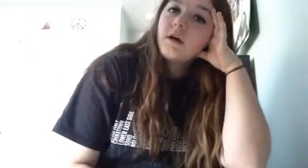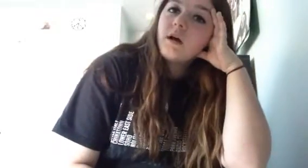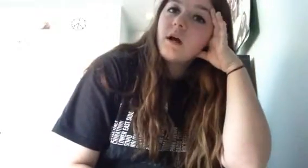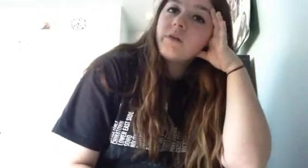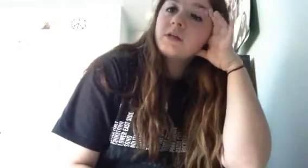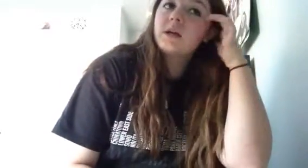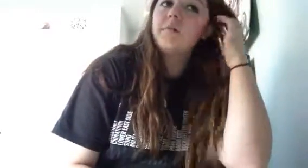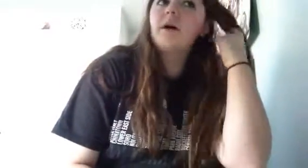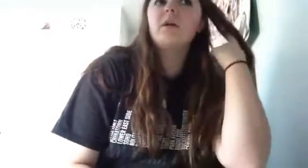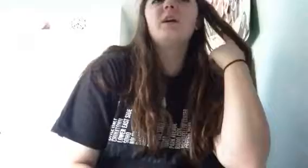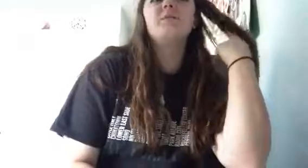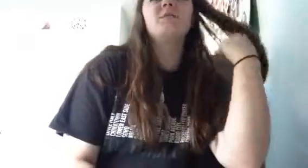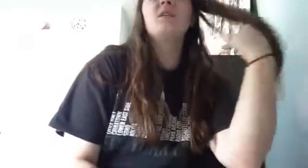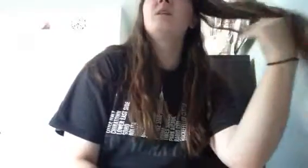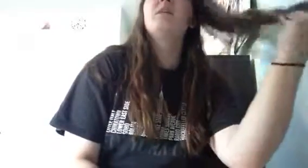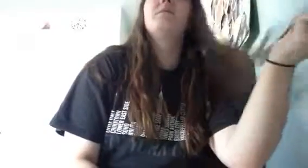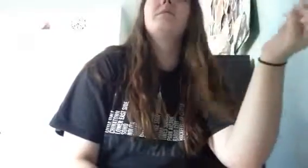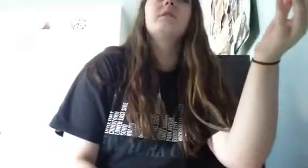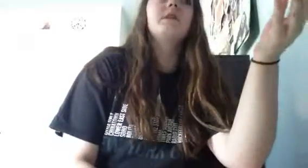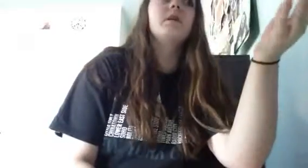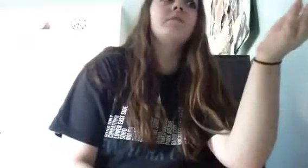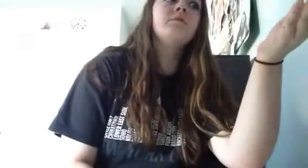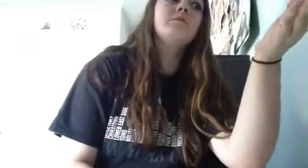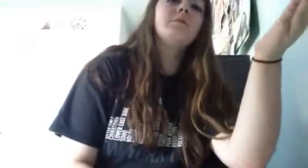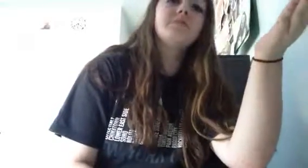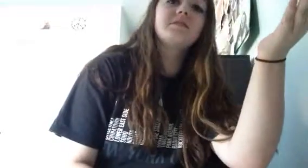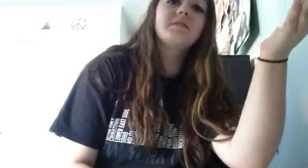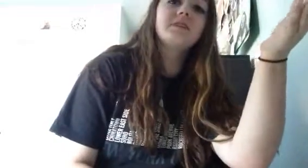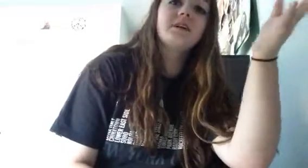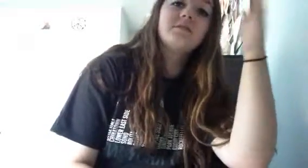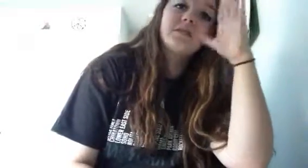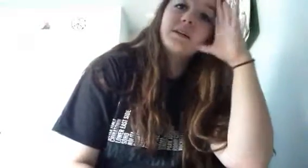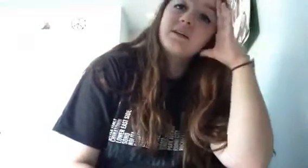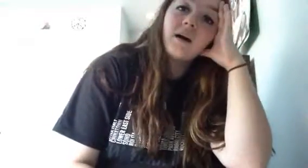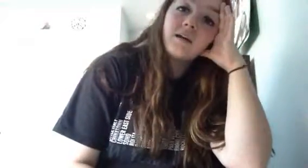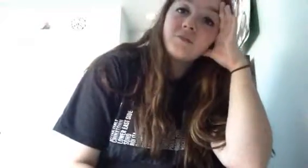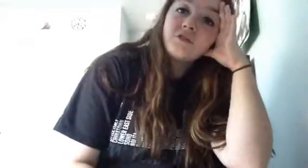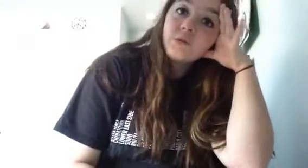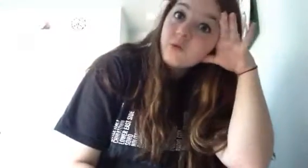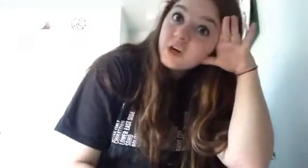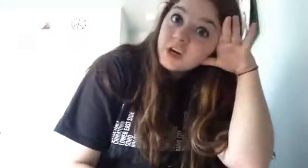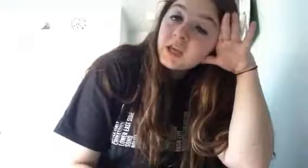i think that's like about it i'm sorry i've not been vlogging i've been really busy on getting like caught up with school work